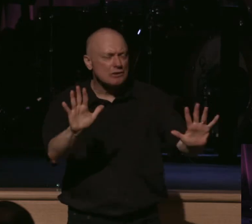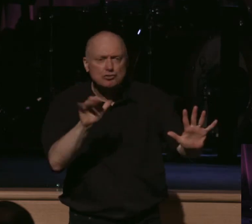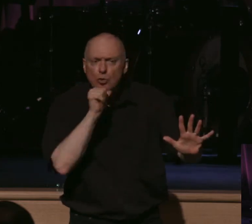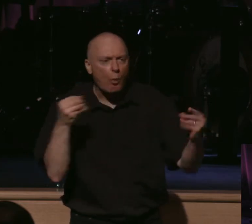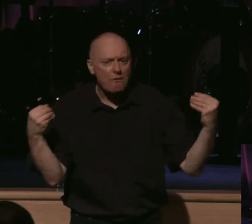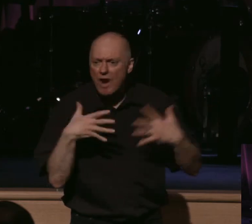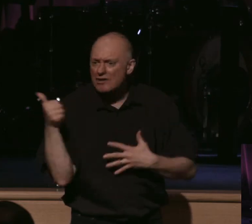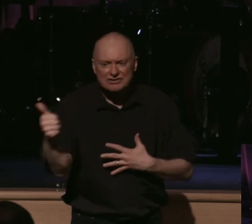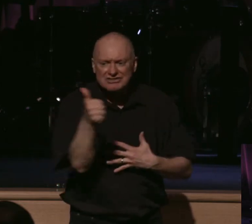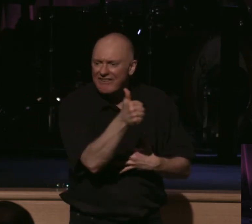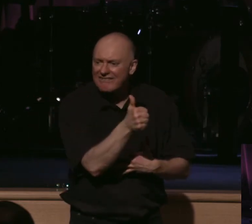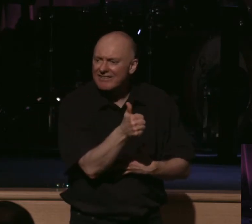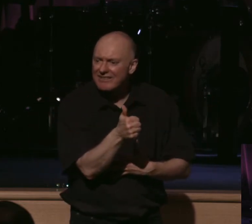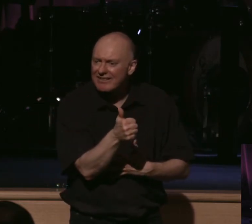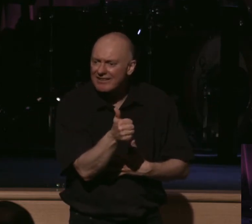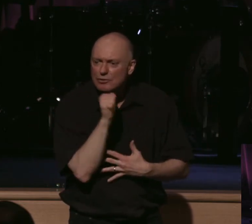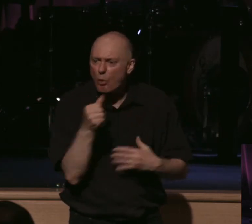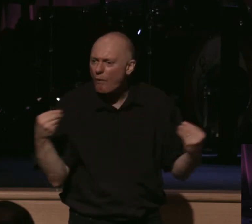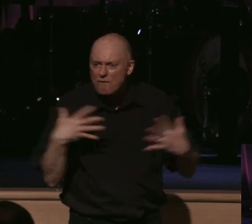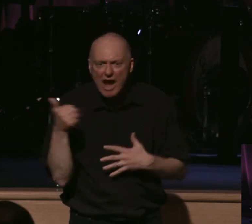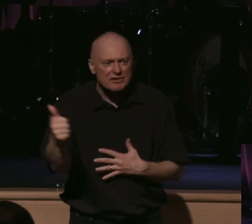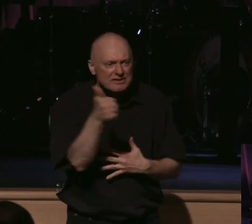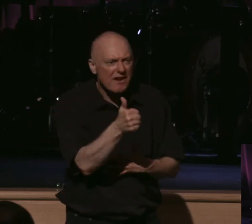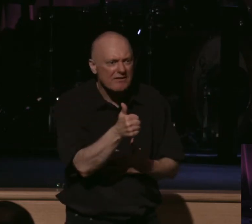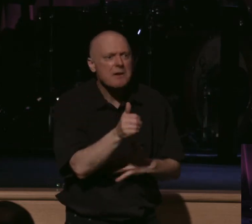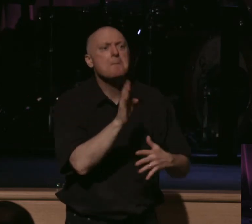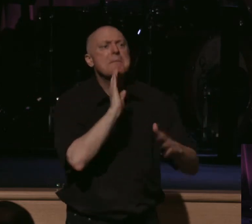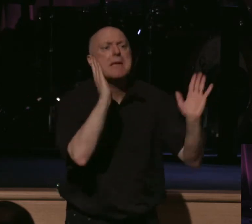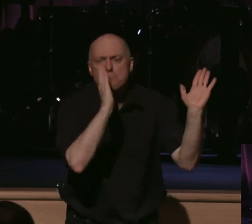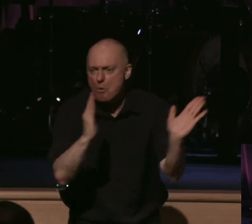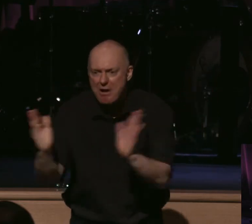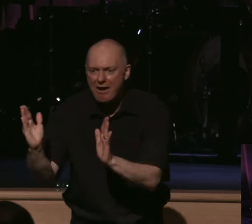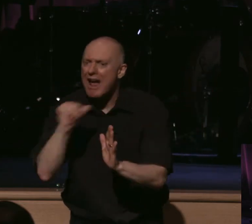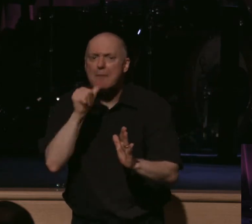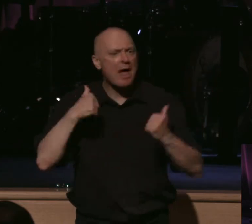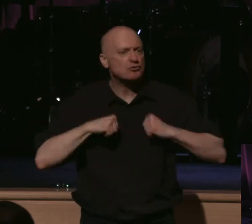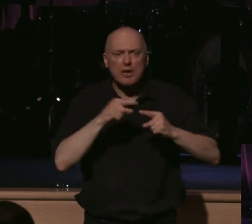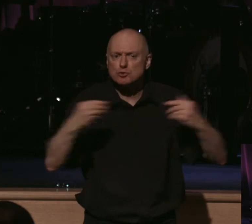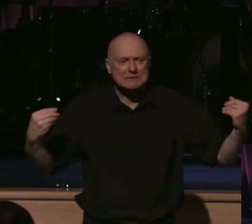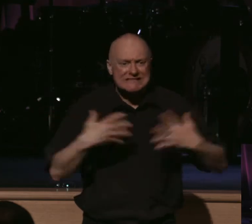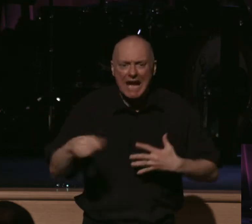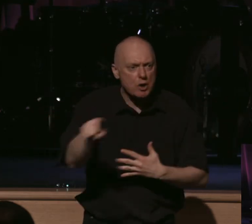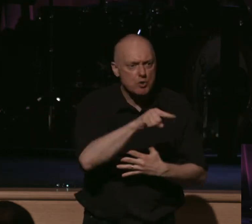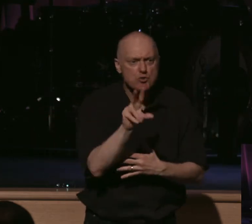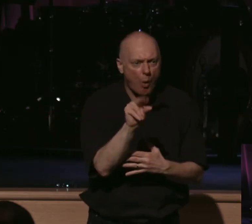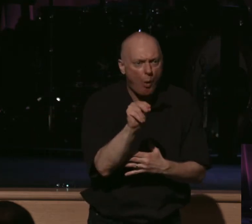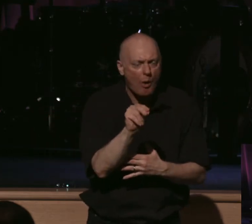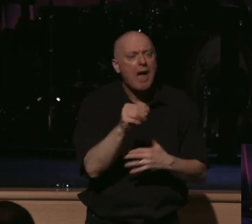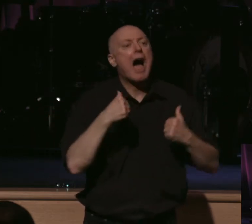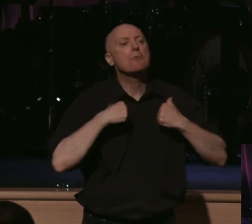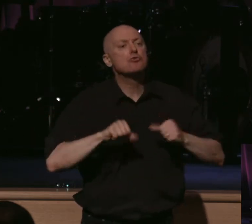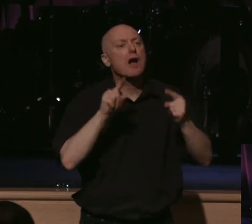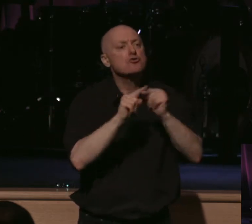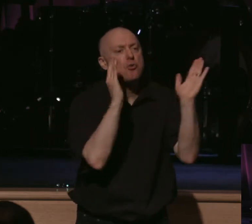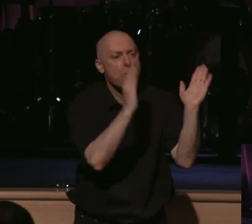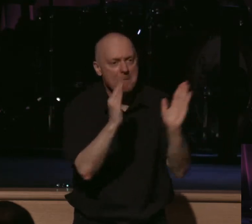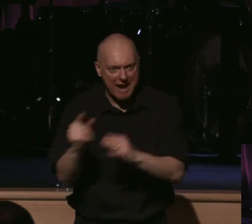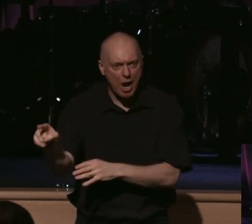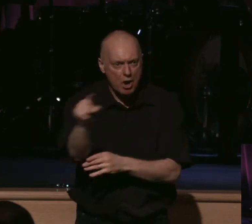afraid. Be not afraid. Be prepared. I'm not trying to scare you. I'm trying to prepare you with